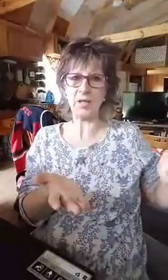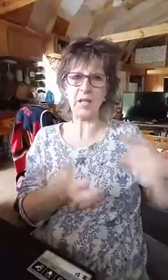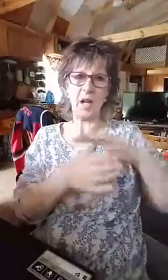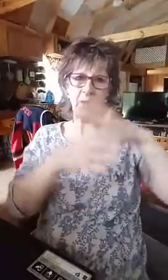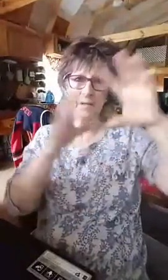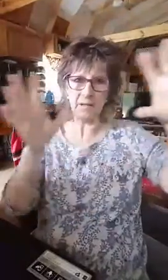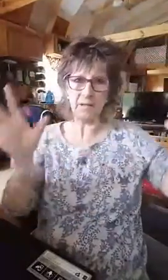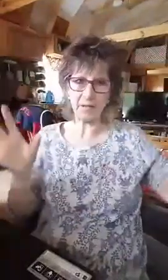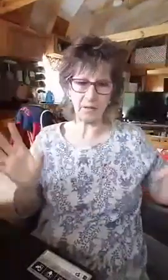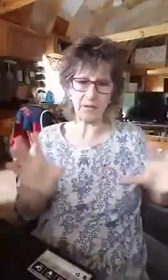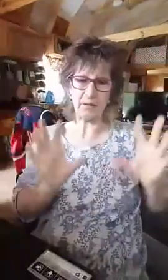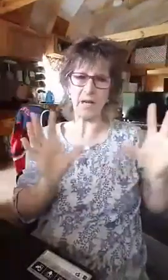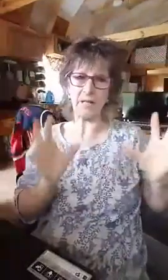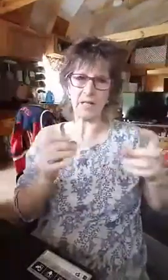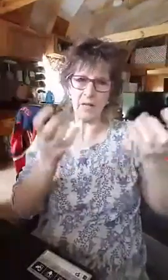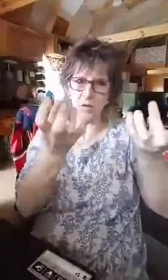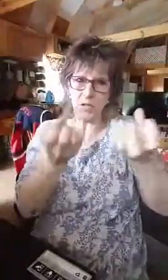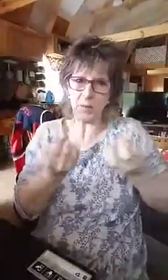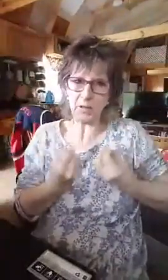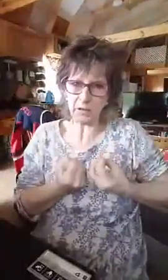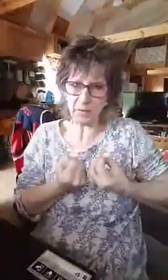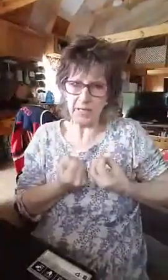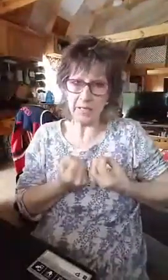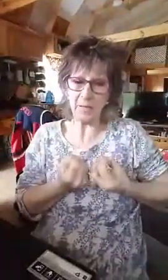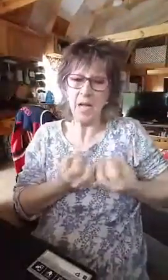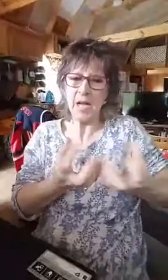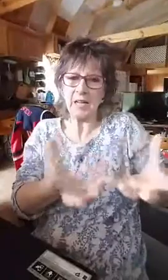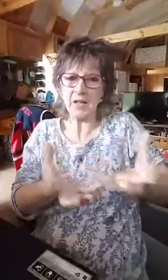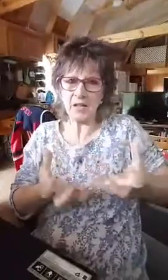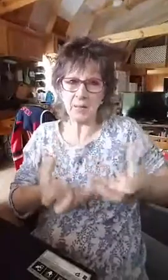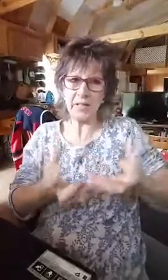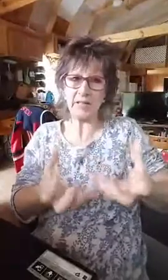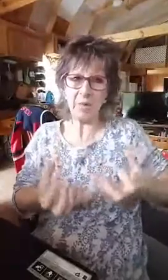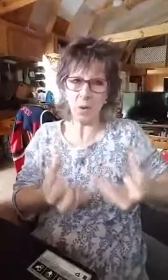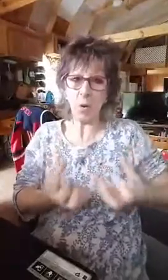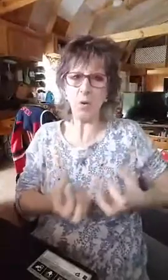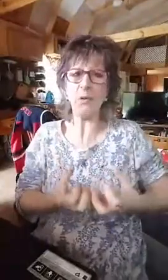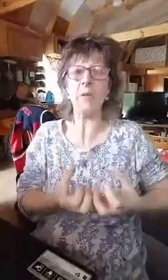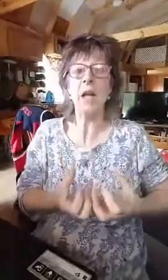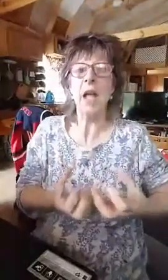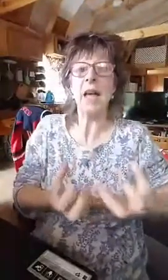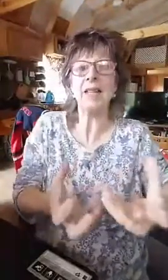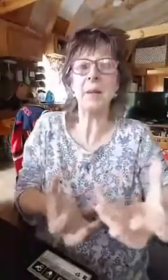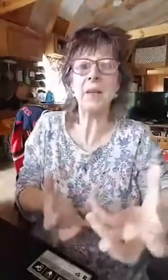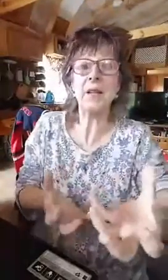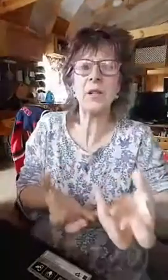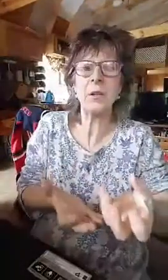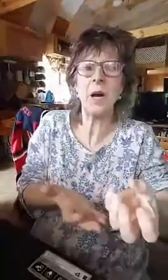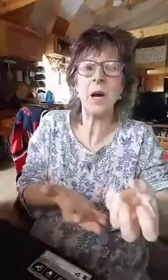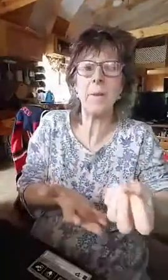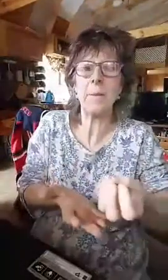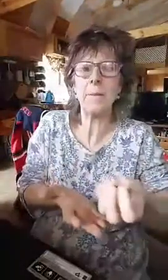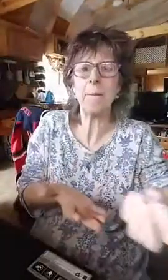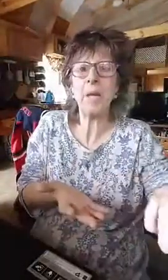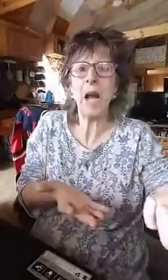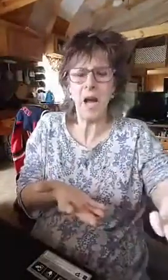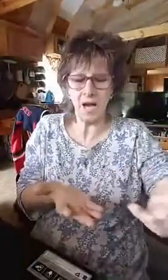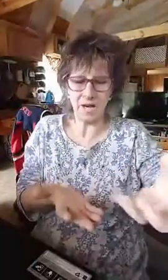and everything going around it, it gives you something to repent of, gives you something to grab a hold of, and something to, um, uh,